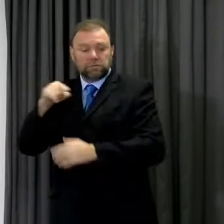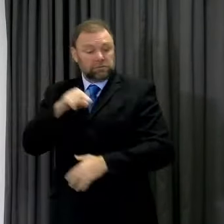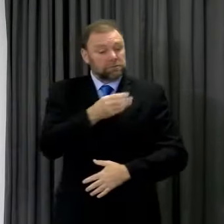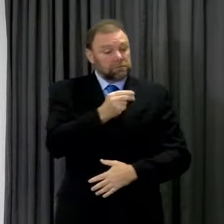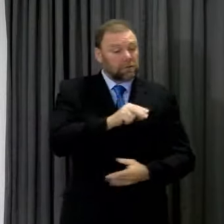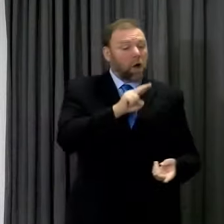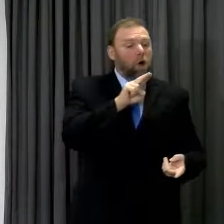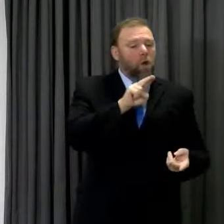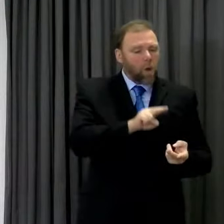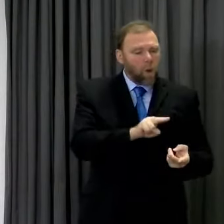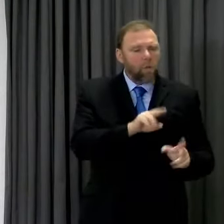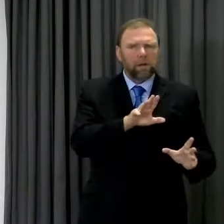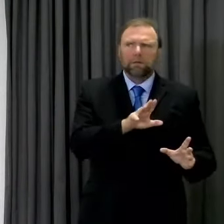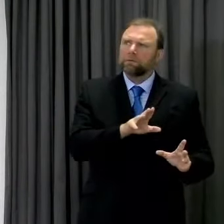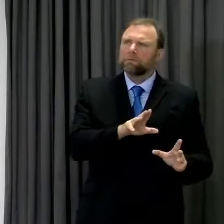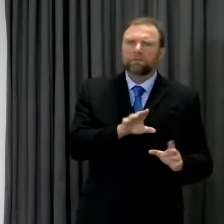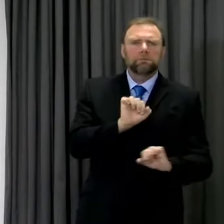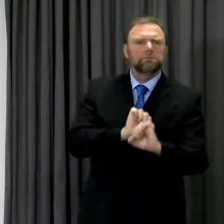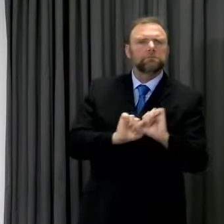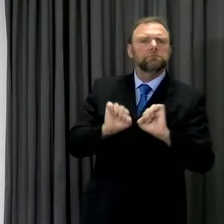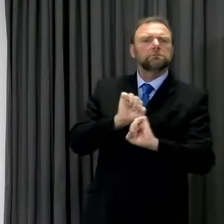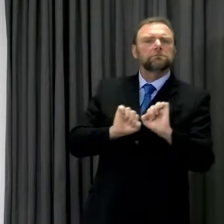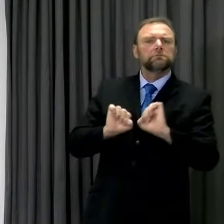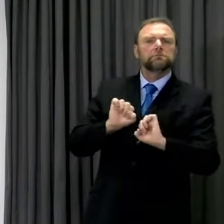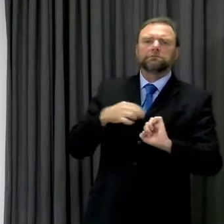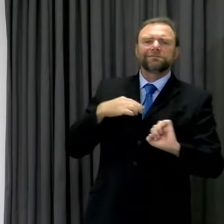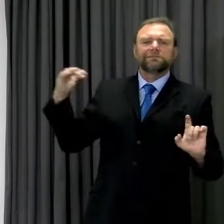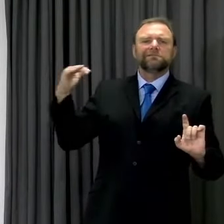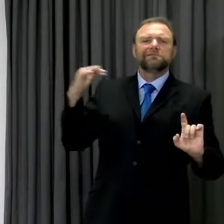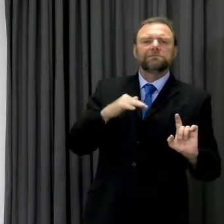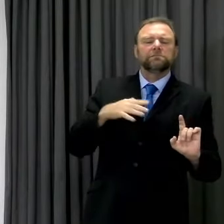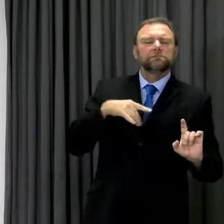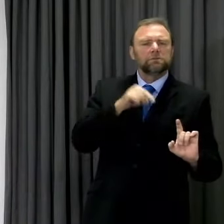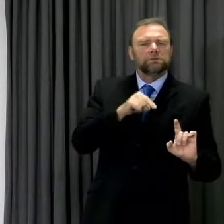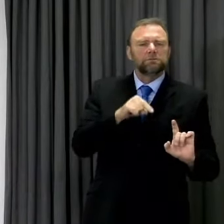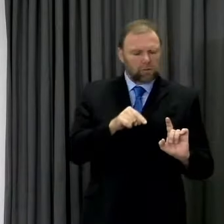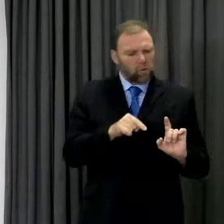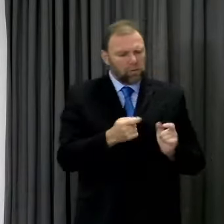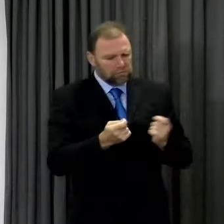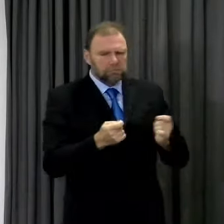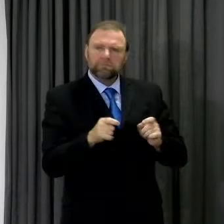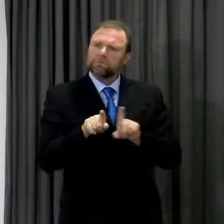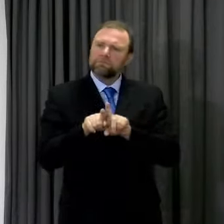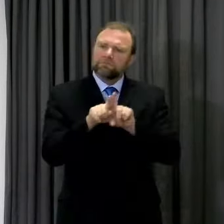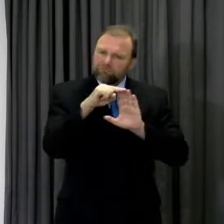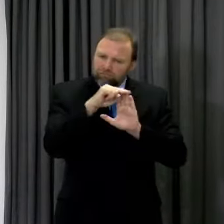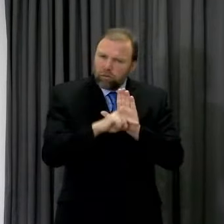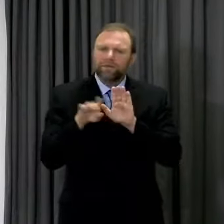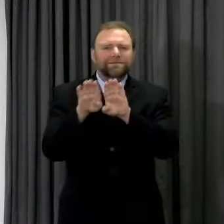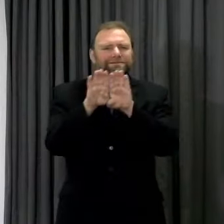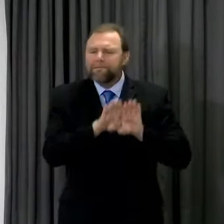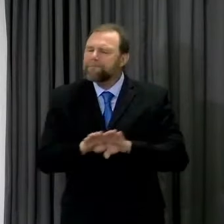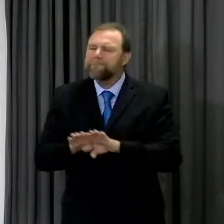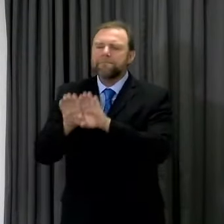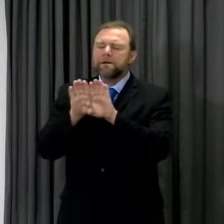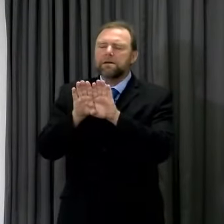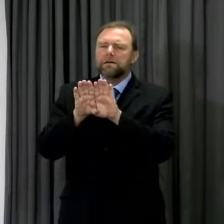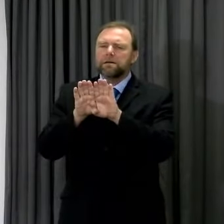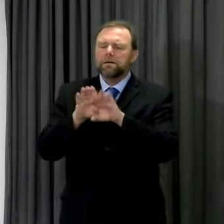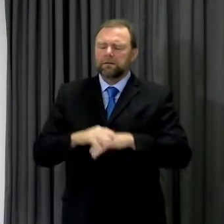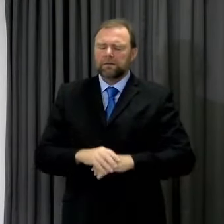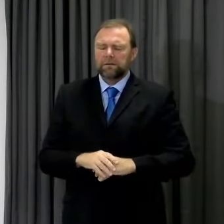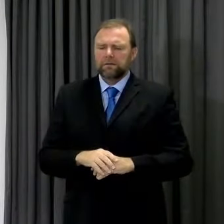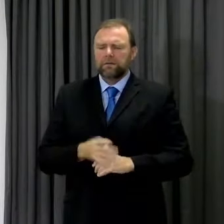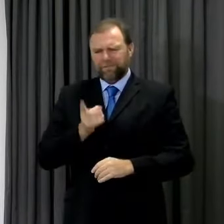where we have sustained the advantages of the firebreak for longer. A national approach can continue to